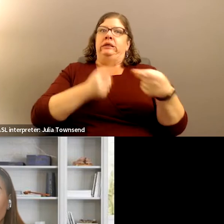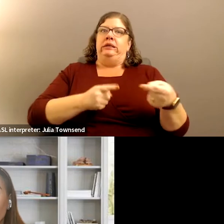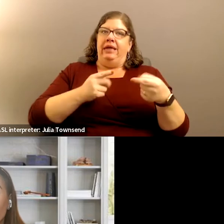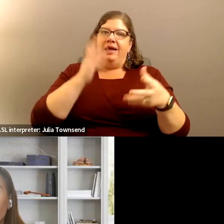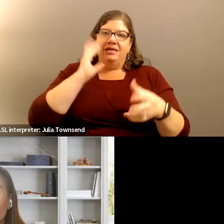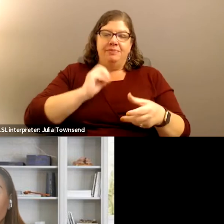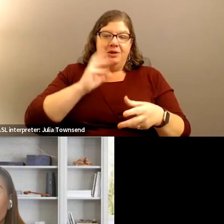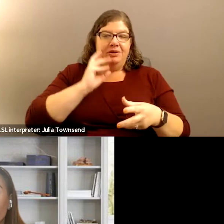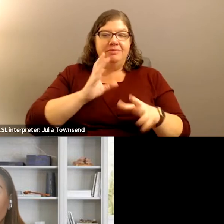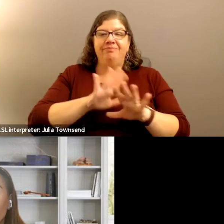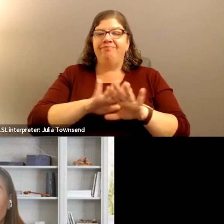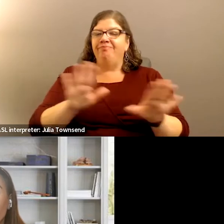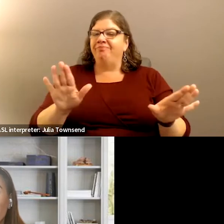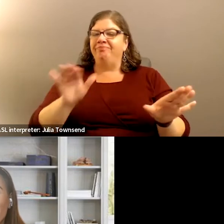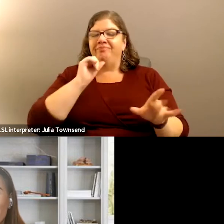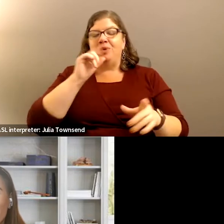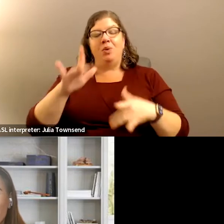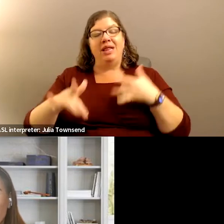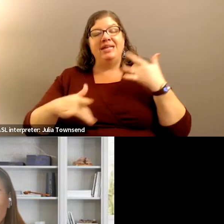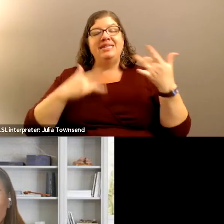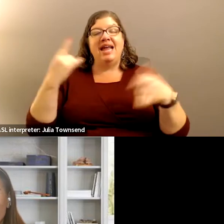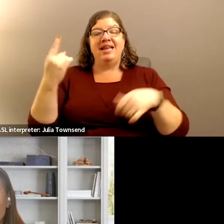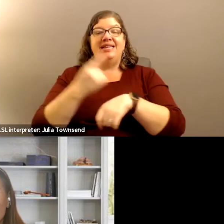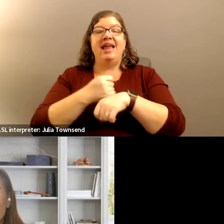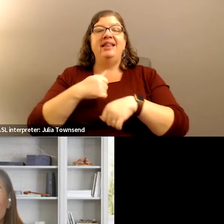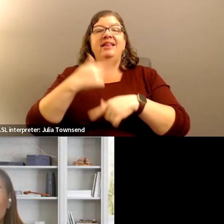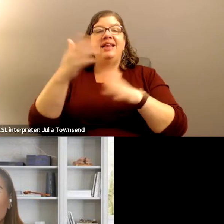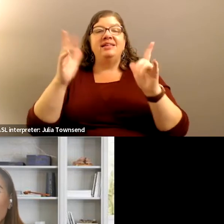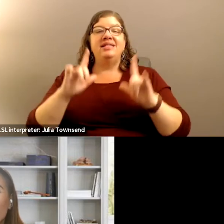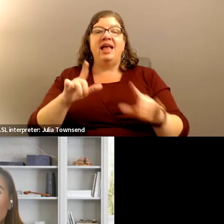But what an exciting day it was. Next slide, please.